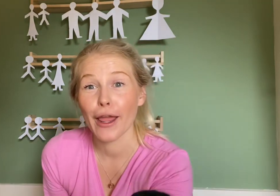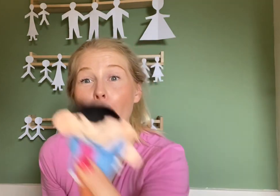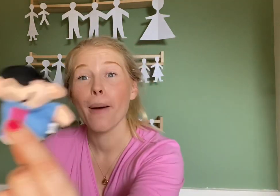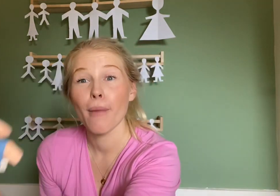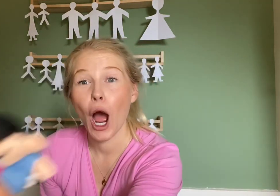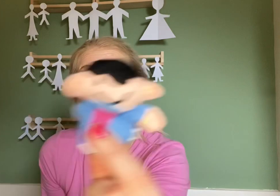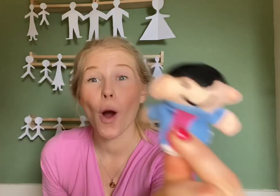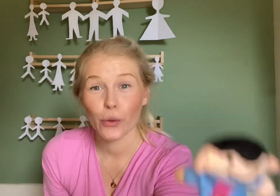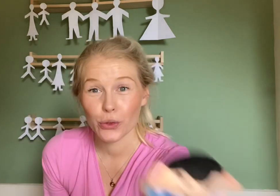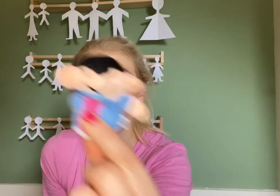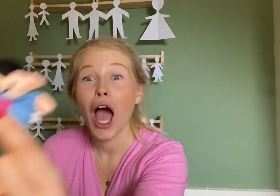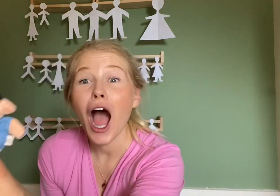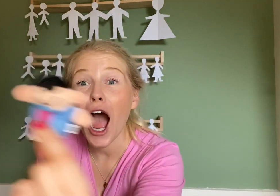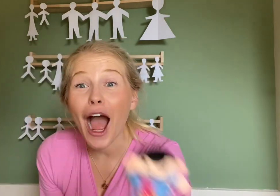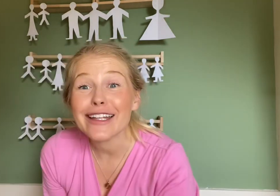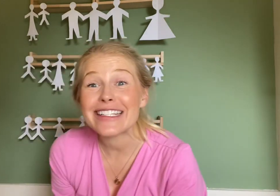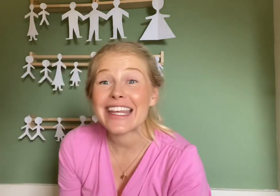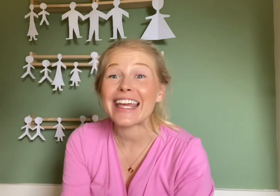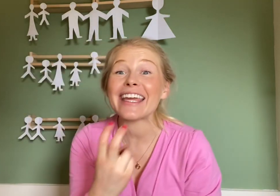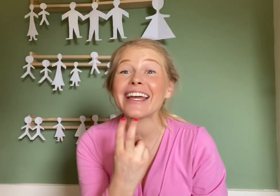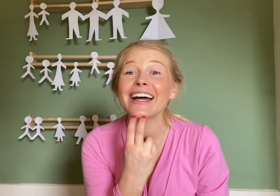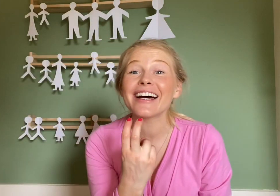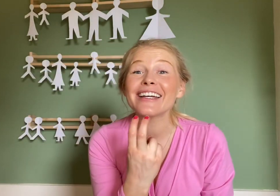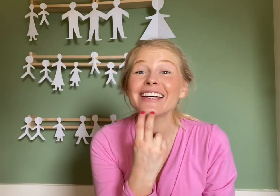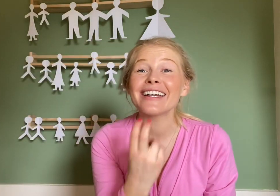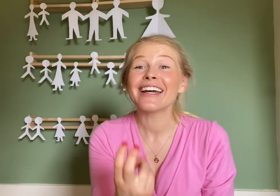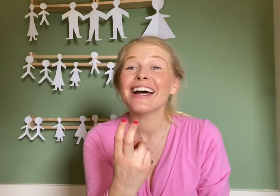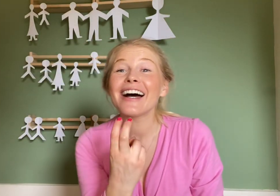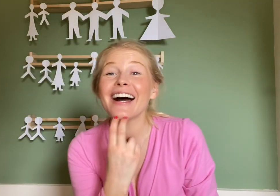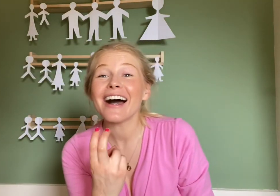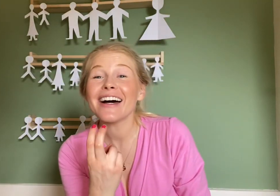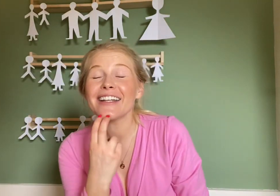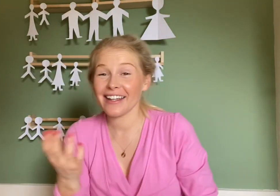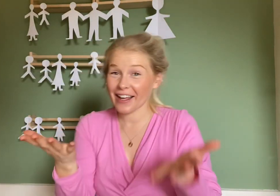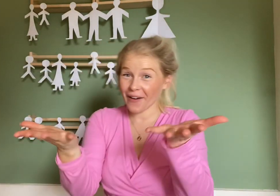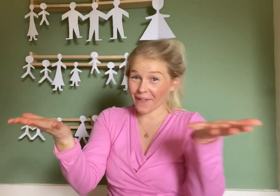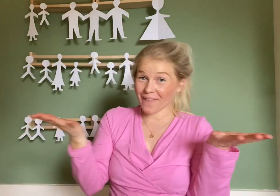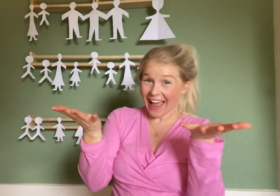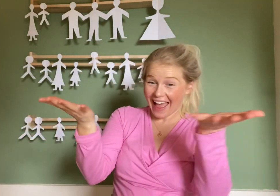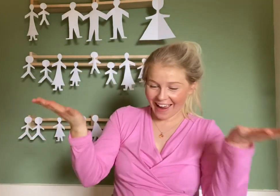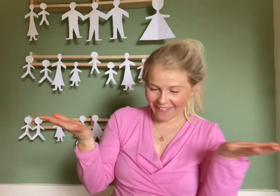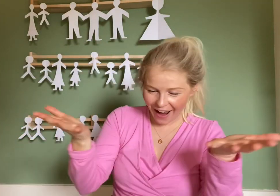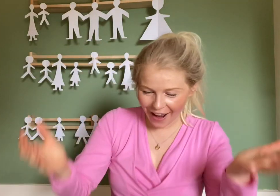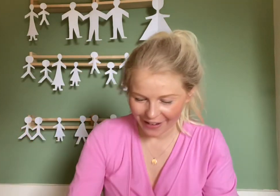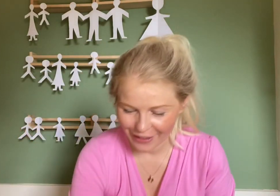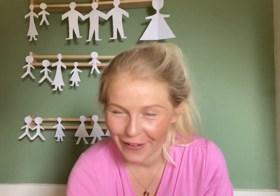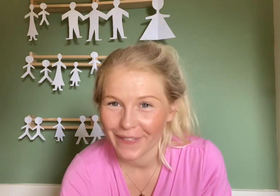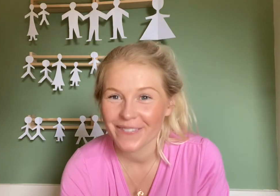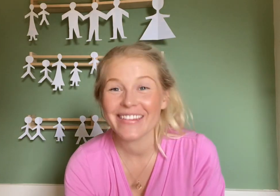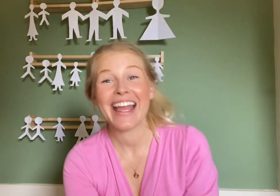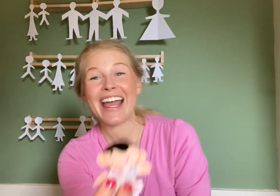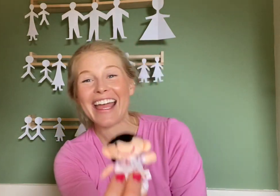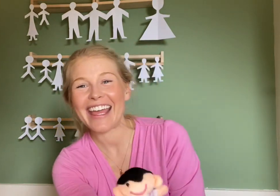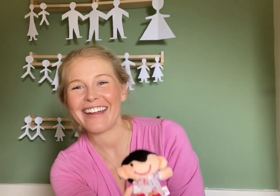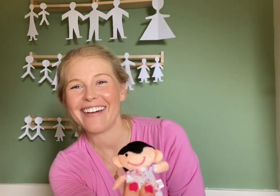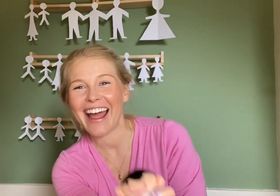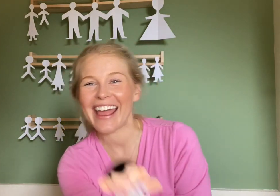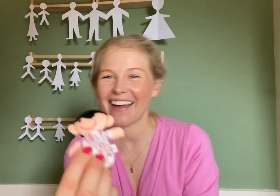am, how do do? Auntie Aunt finger, aunt finger, where are you? Here I am,